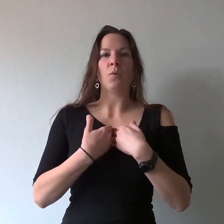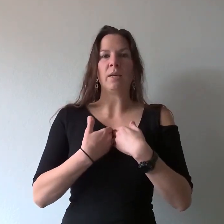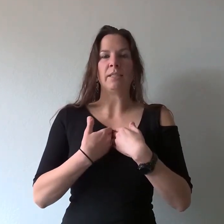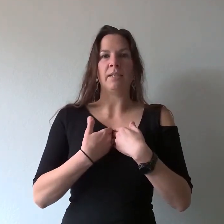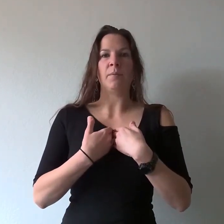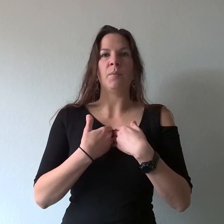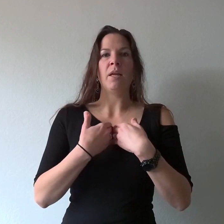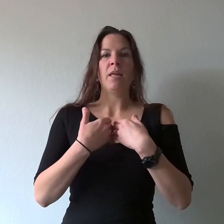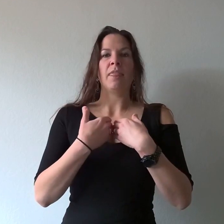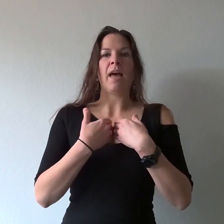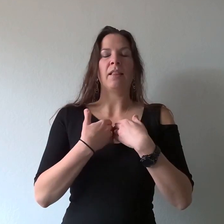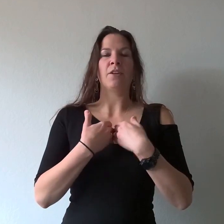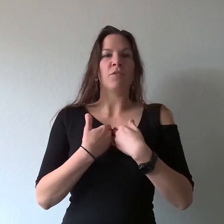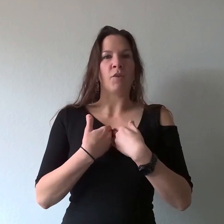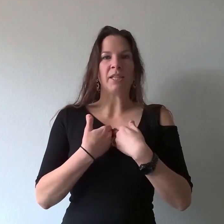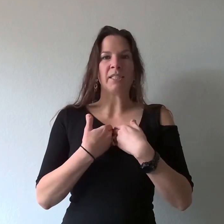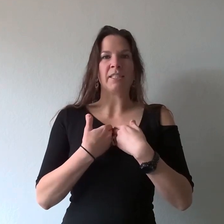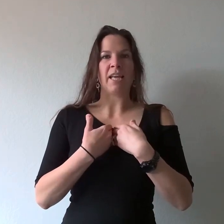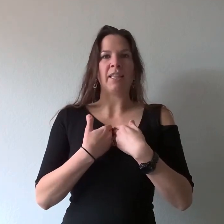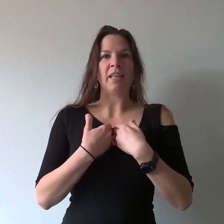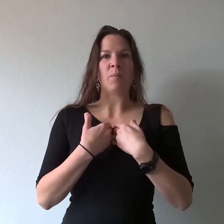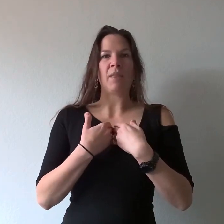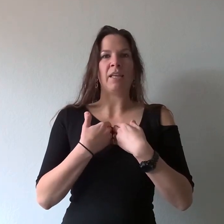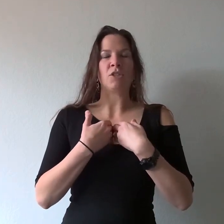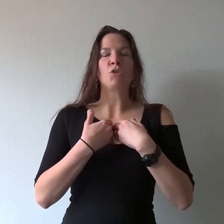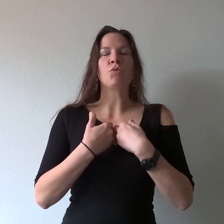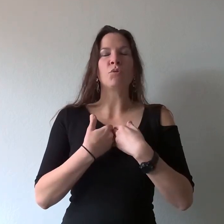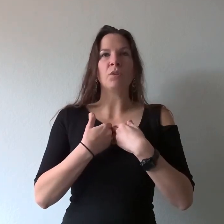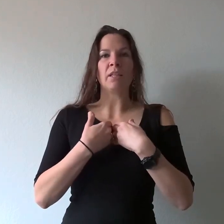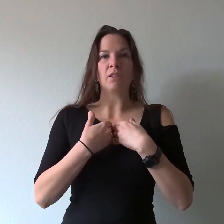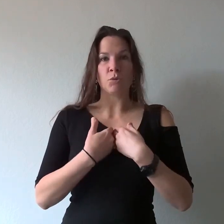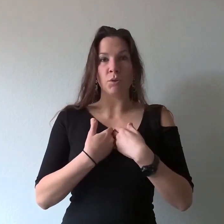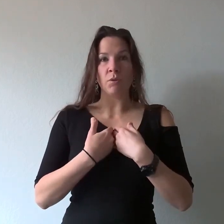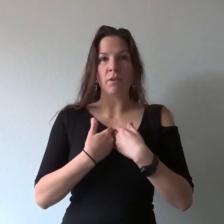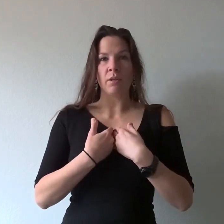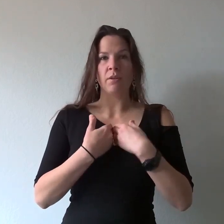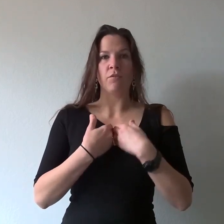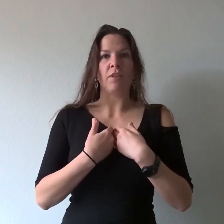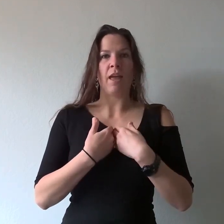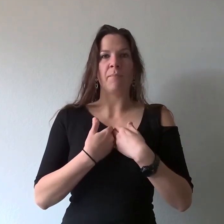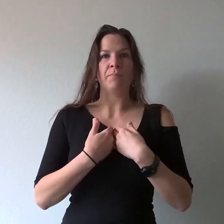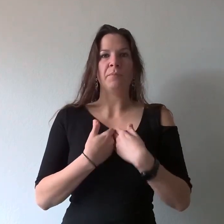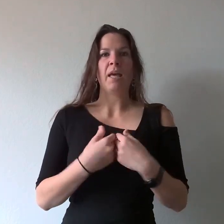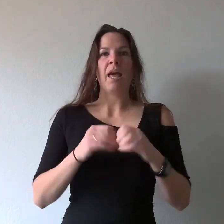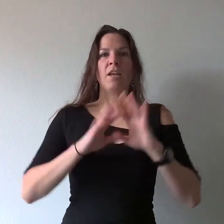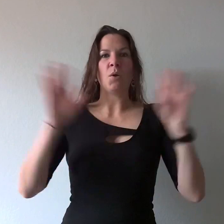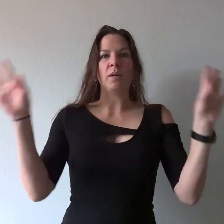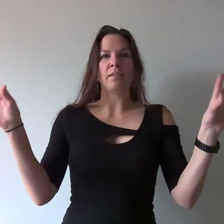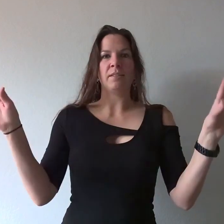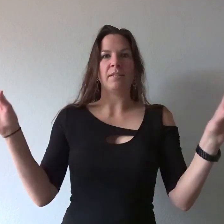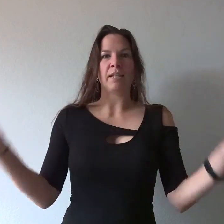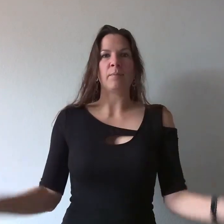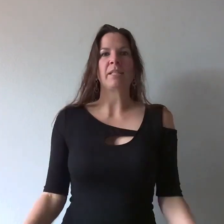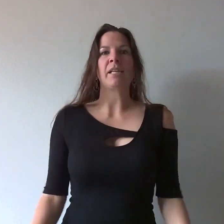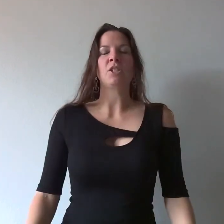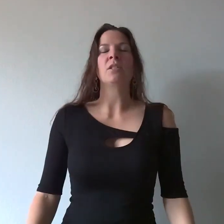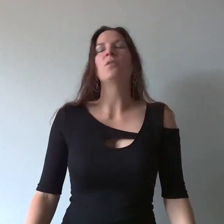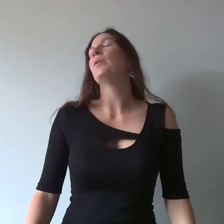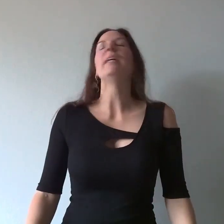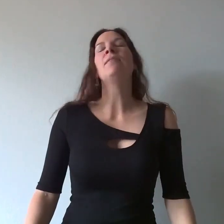wisdom that little voice inside them that is truly the truth for them and no one else's expectations or even